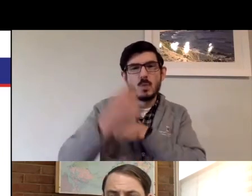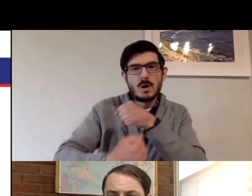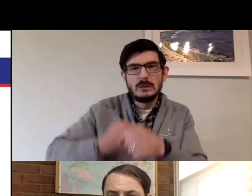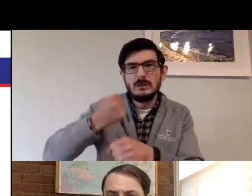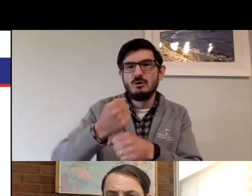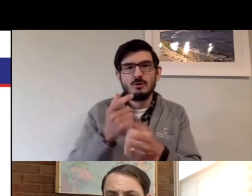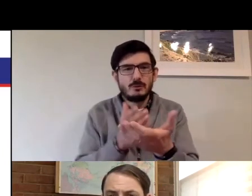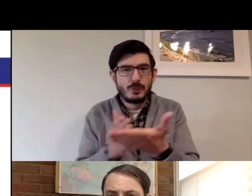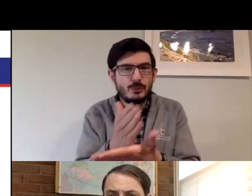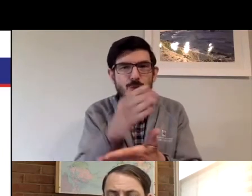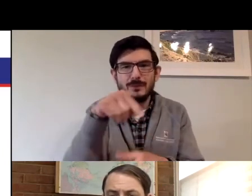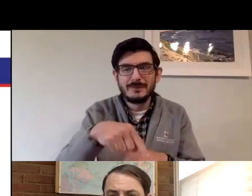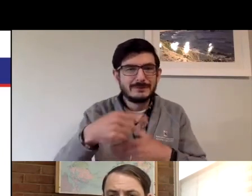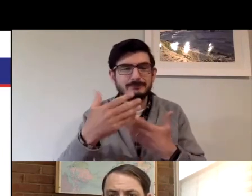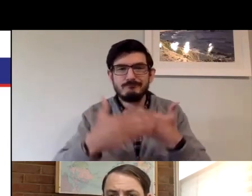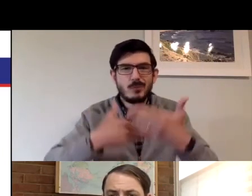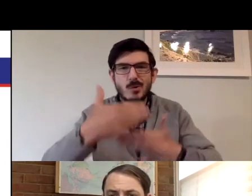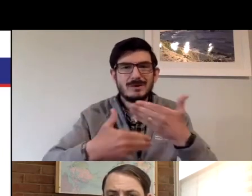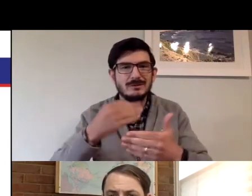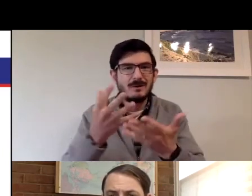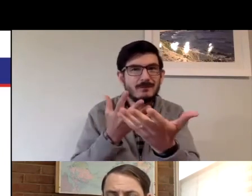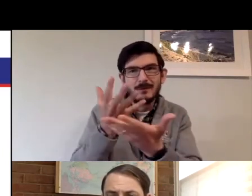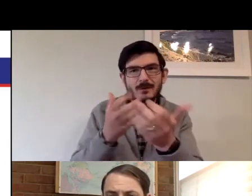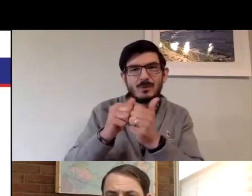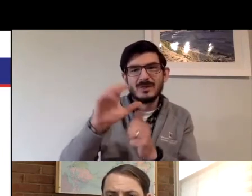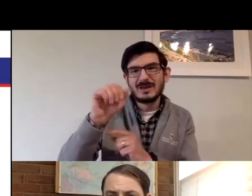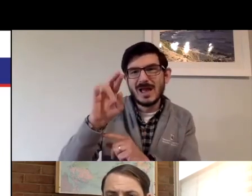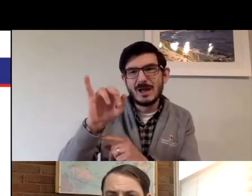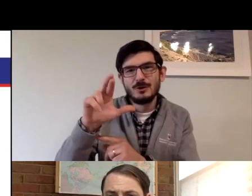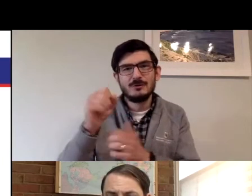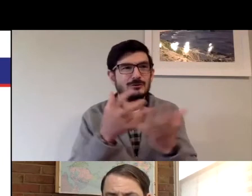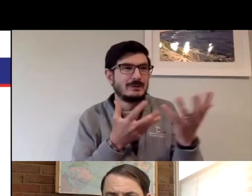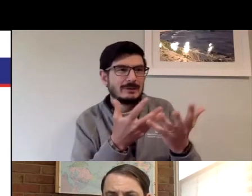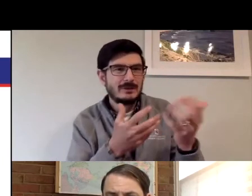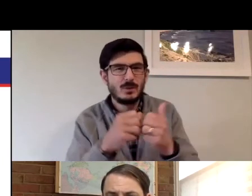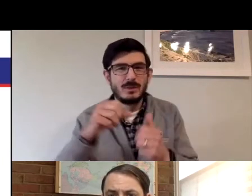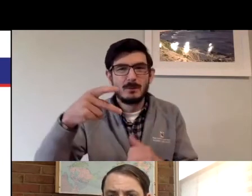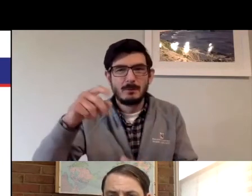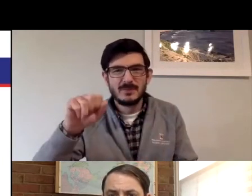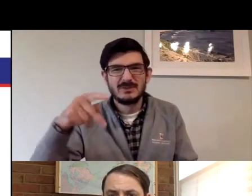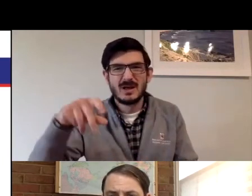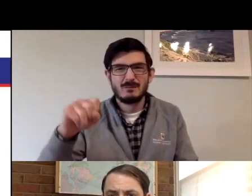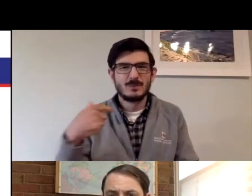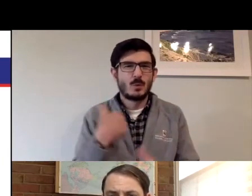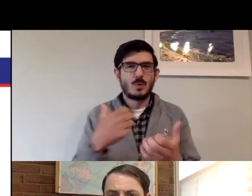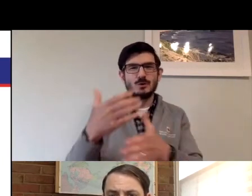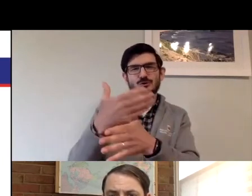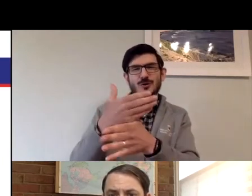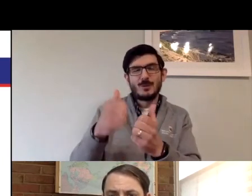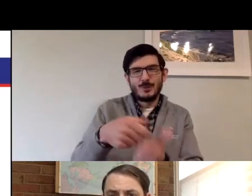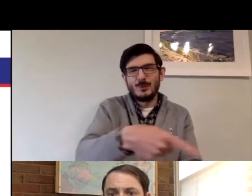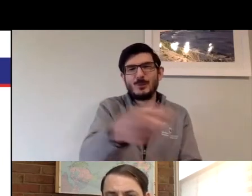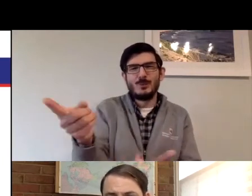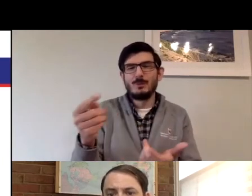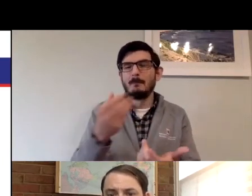And we have learned in the past year navigating this process of dealing with carriers, with